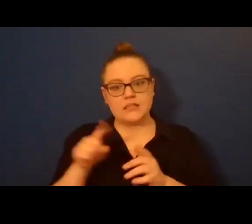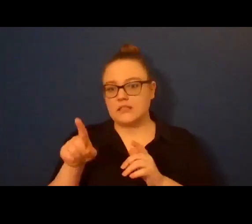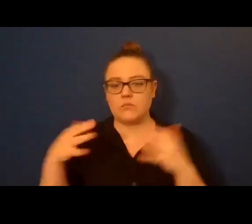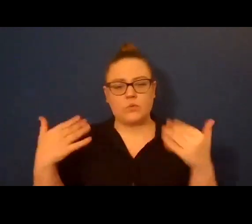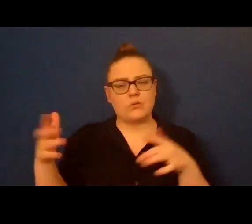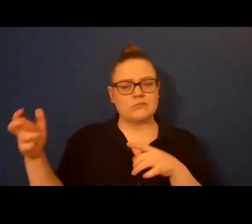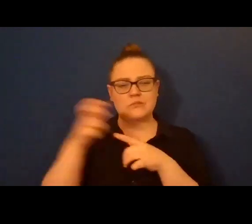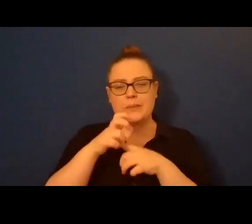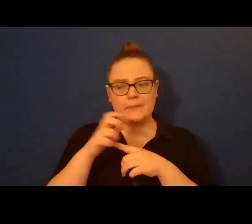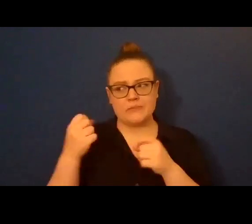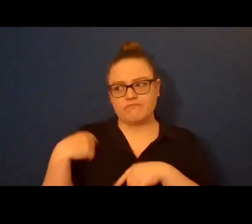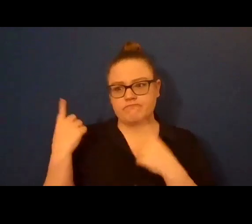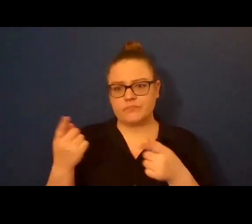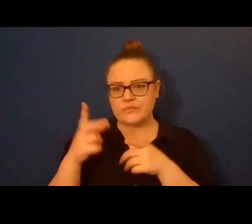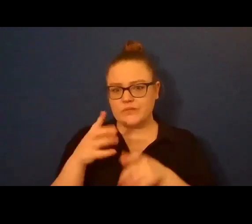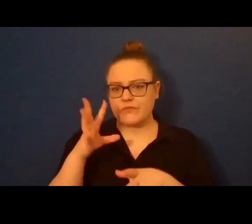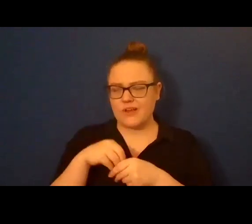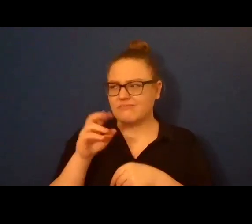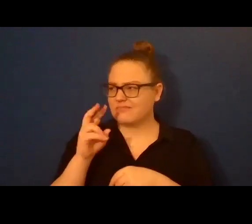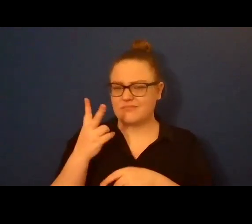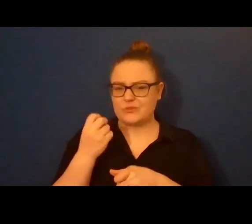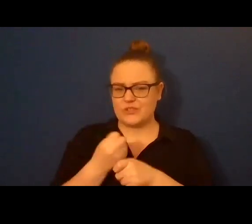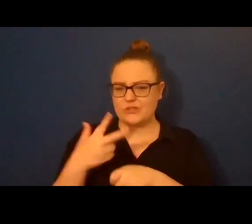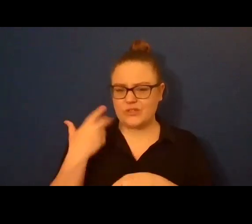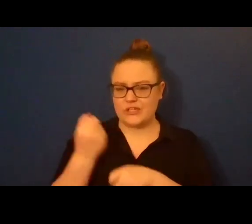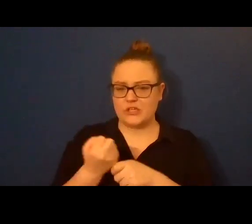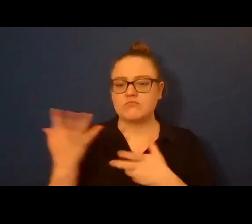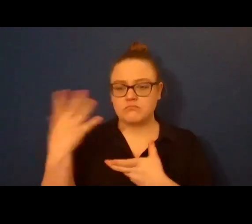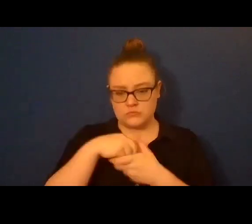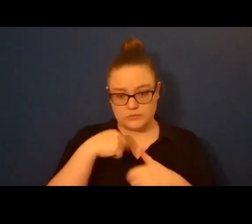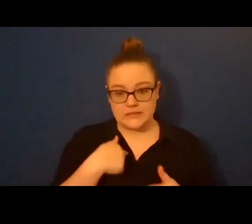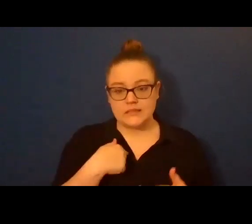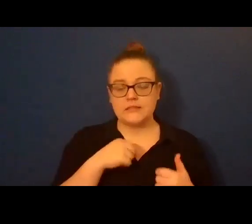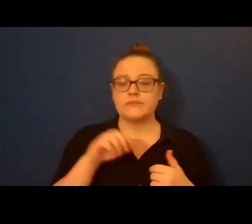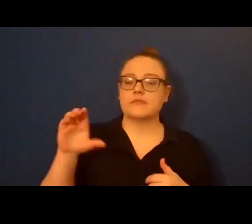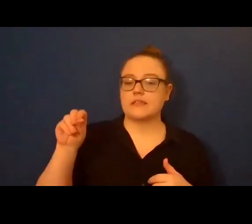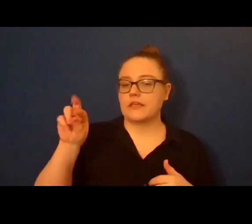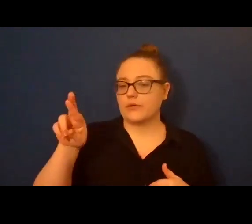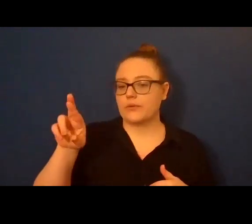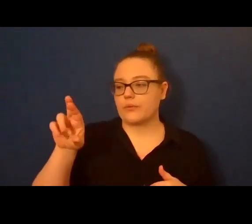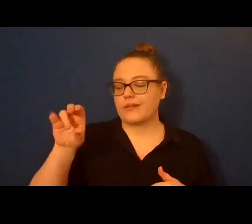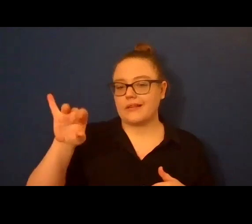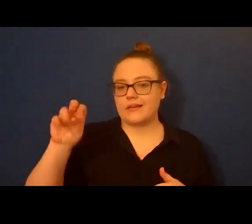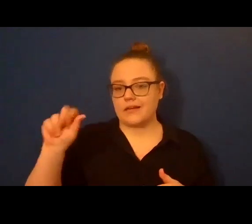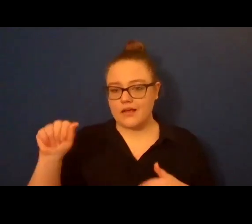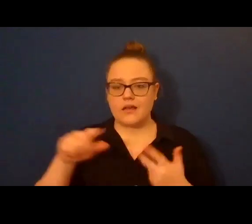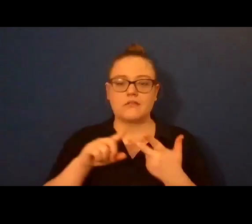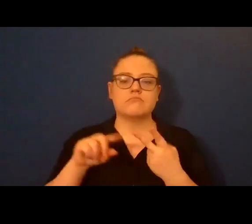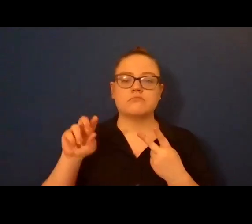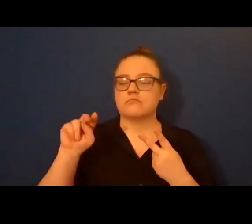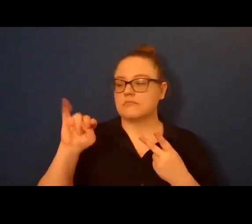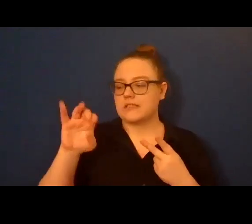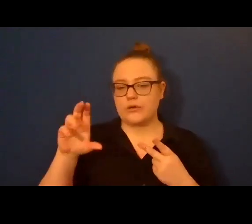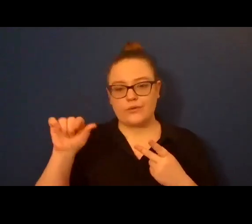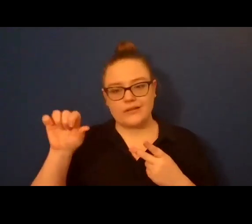anymore, with me and Carolina and Nicholas and the rest of the team has just amazed me